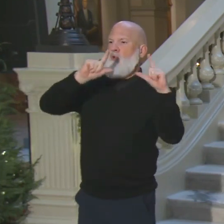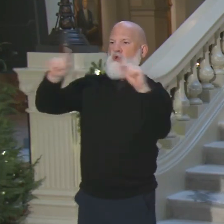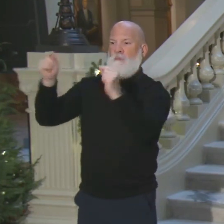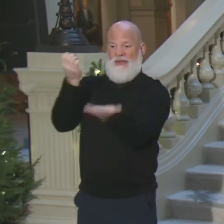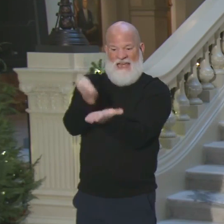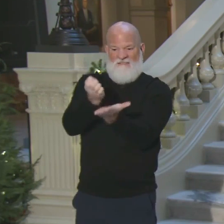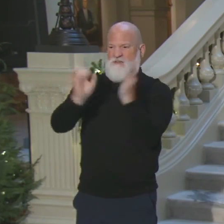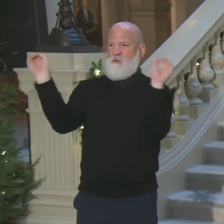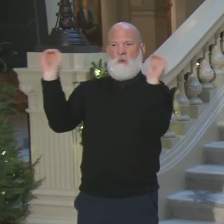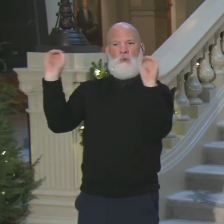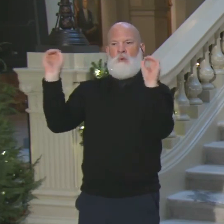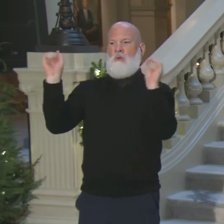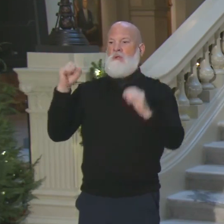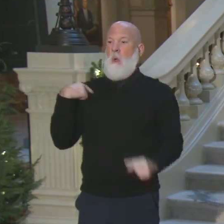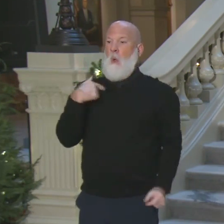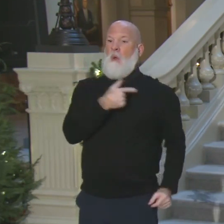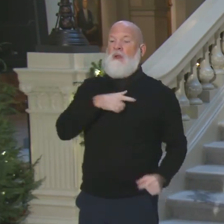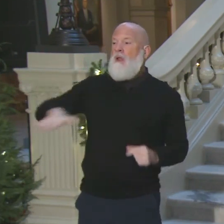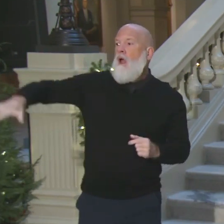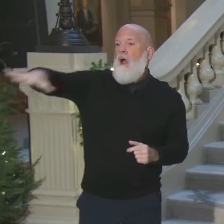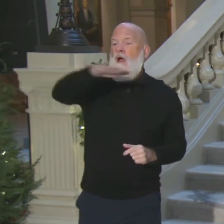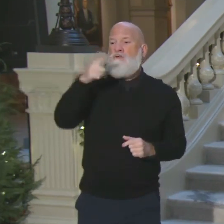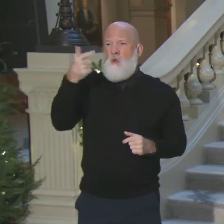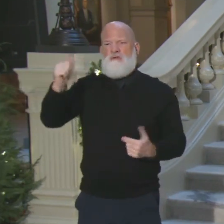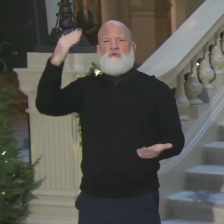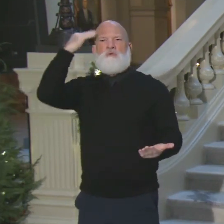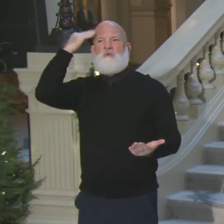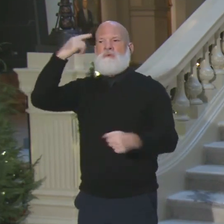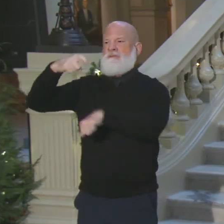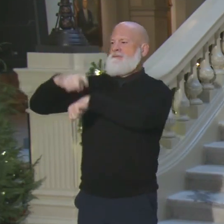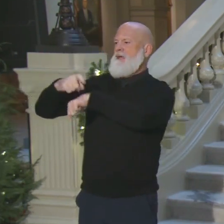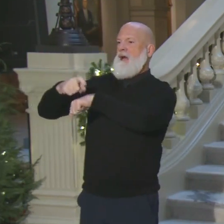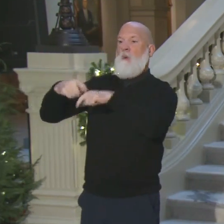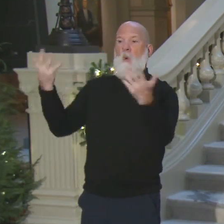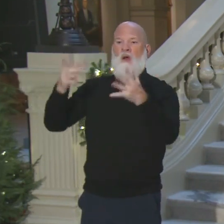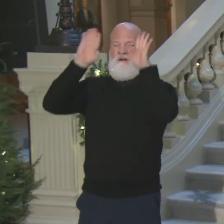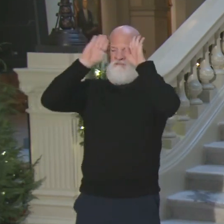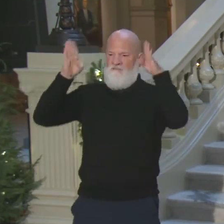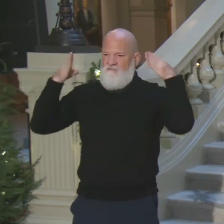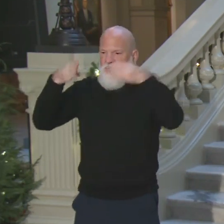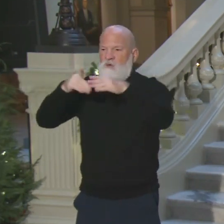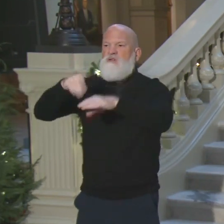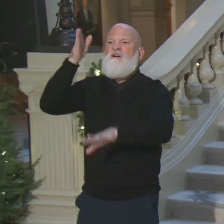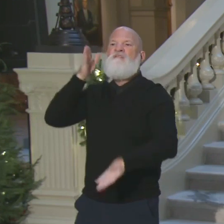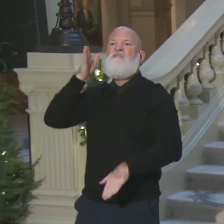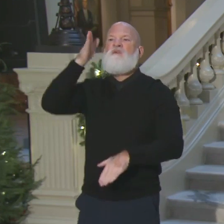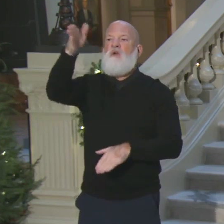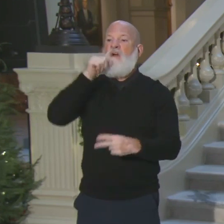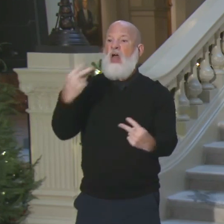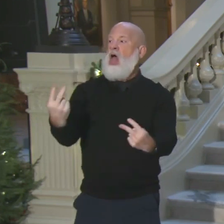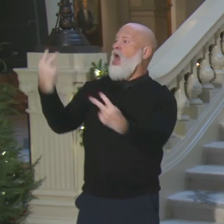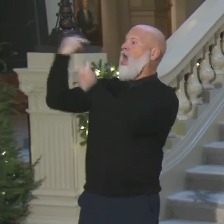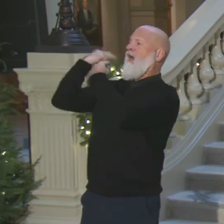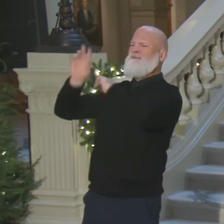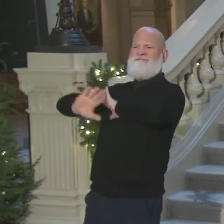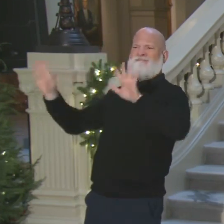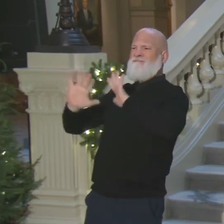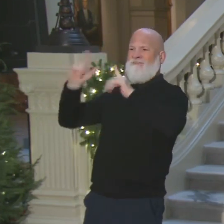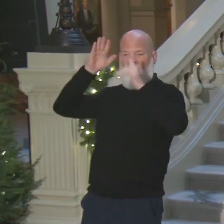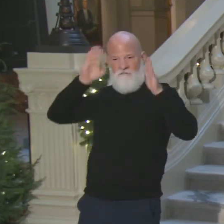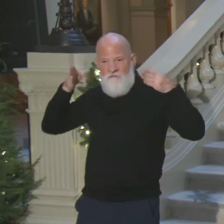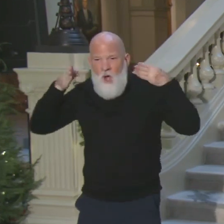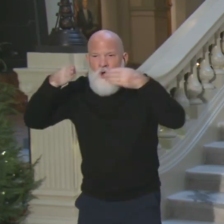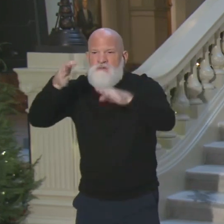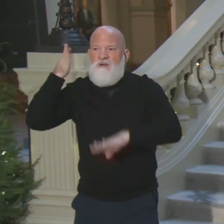to focus on the future. Georgians have serious issues that need to be addressed. I am looking forward to a great Christmas